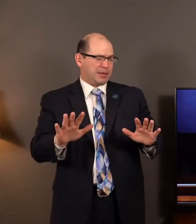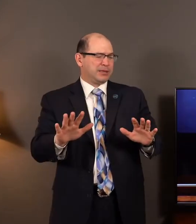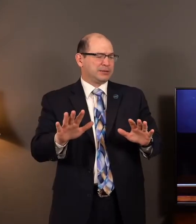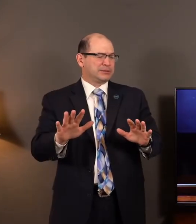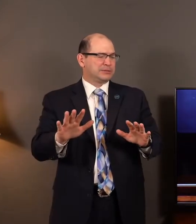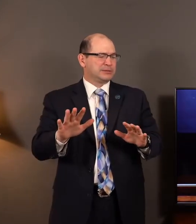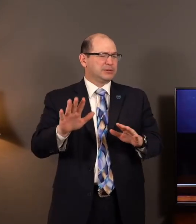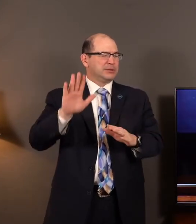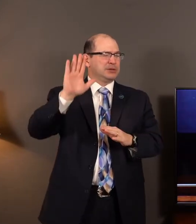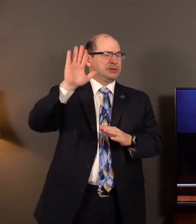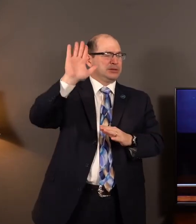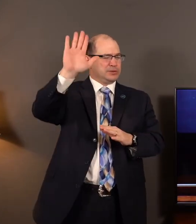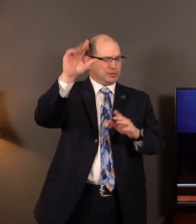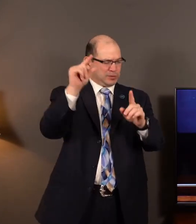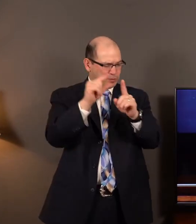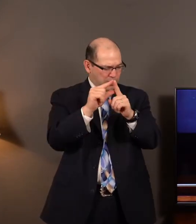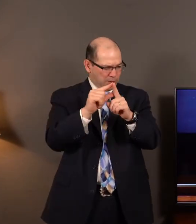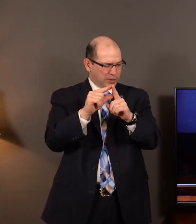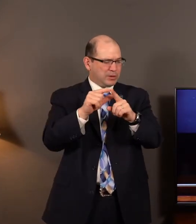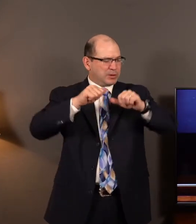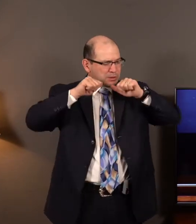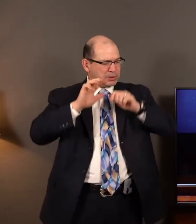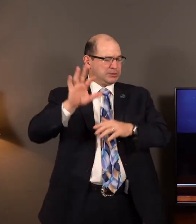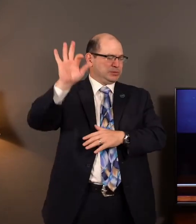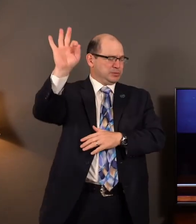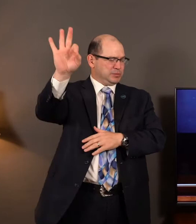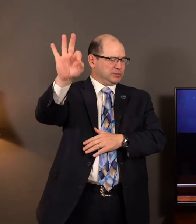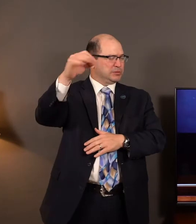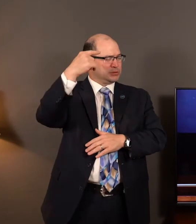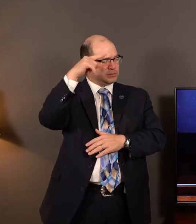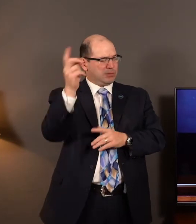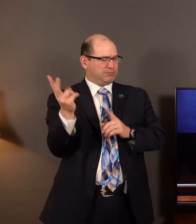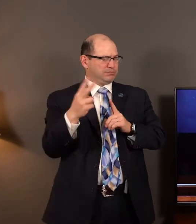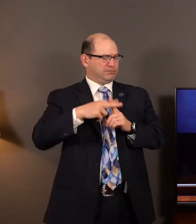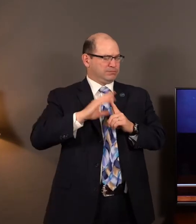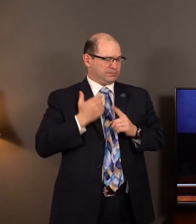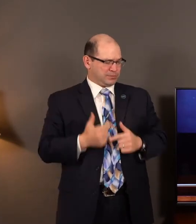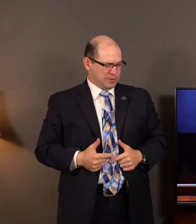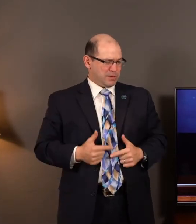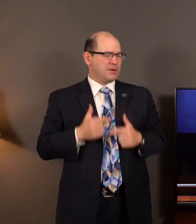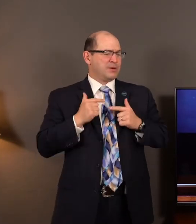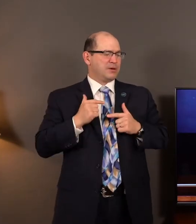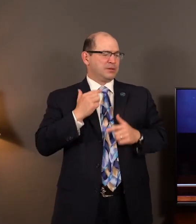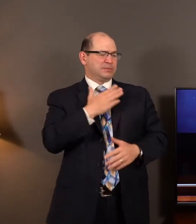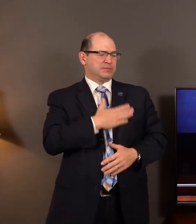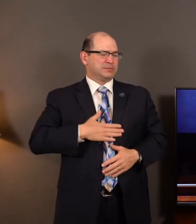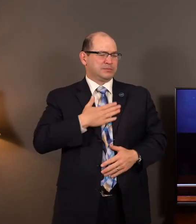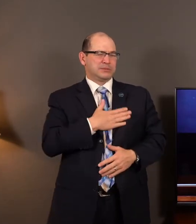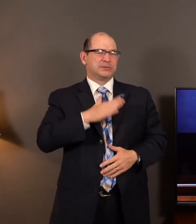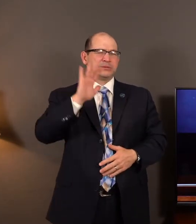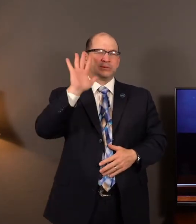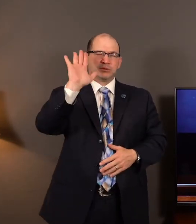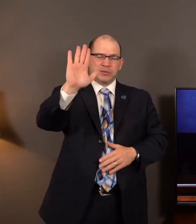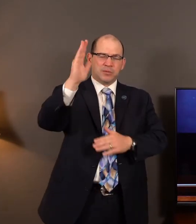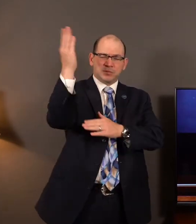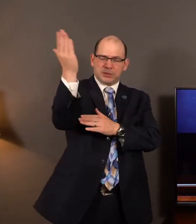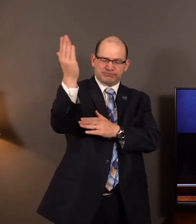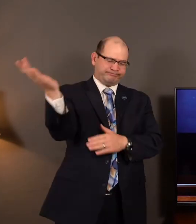word. I pray that it would accomplish your work in our hearts and our lives. And may it stir us to action for your honor and your